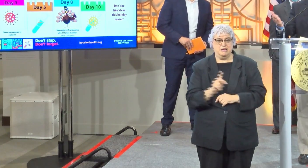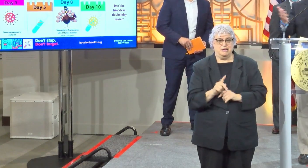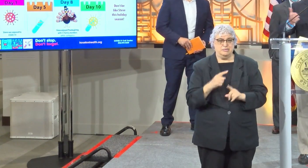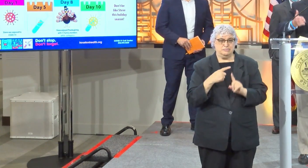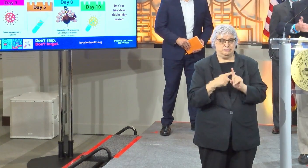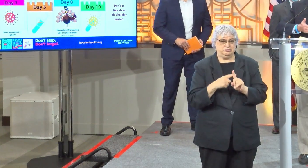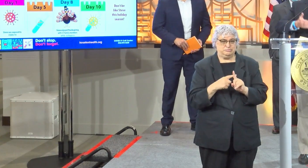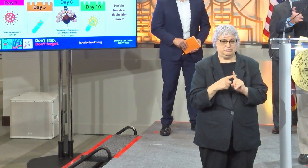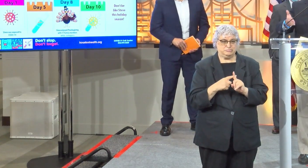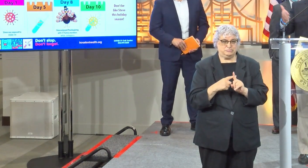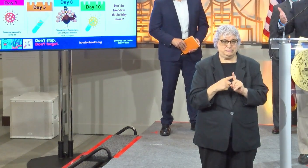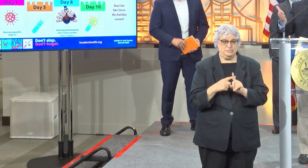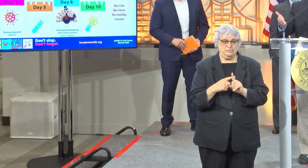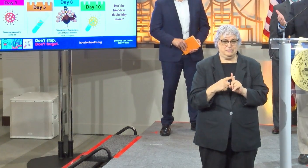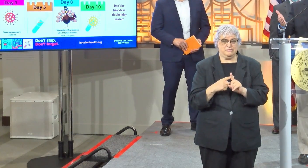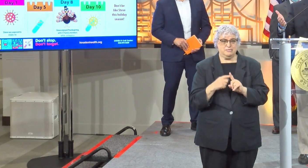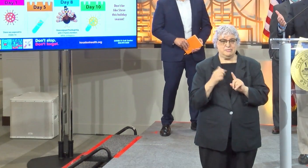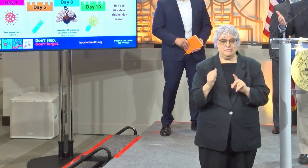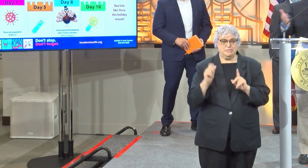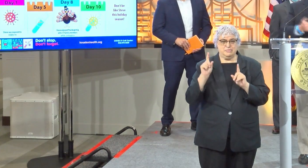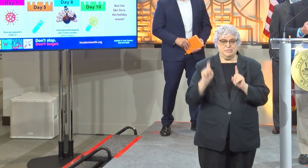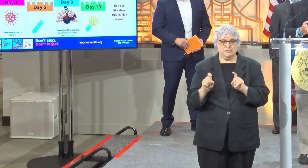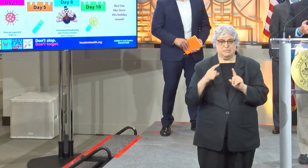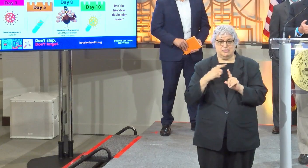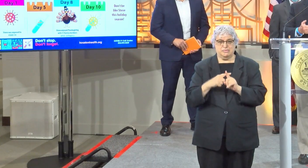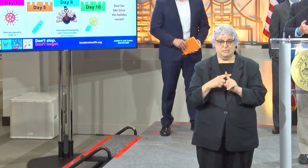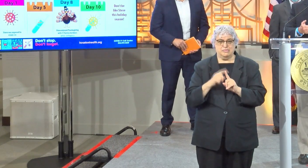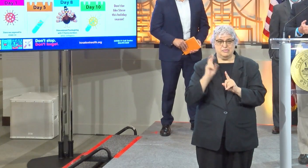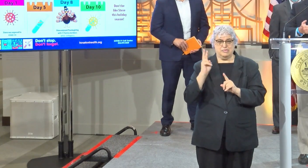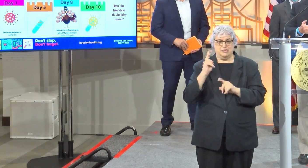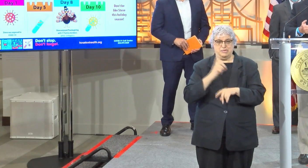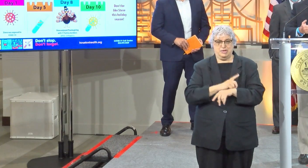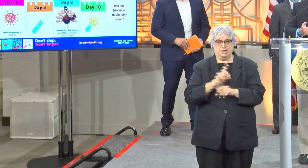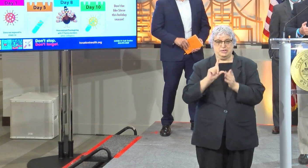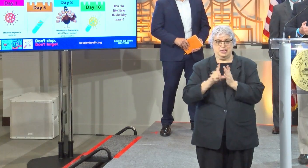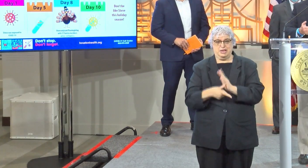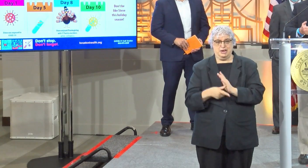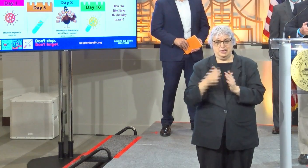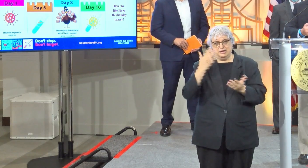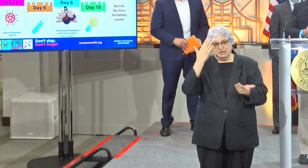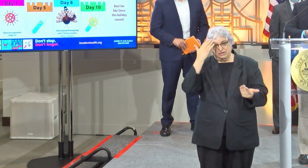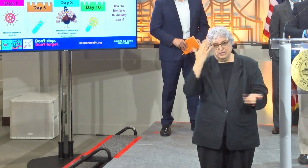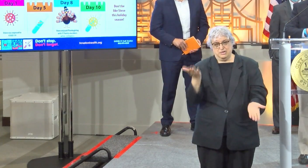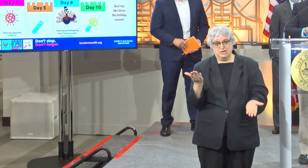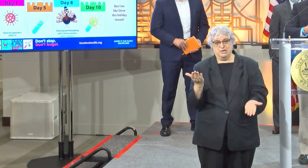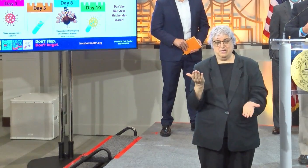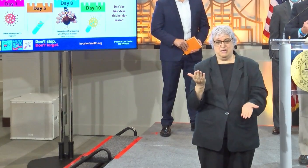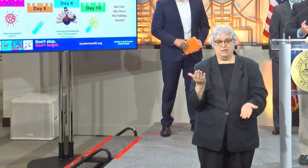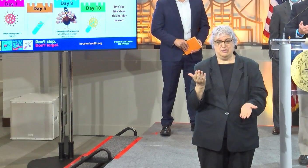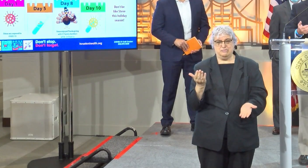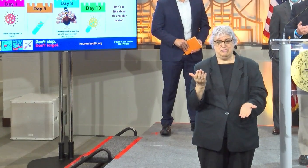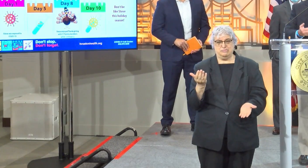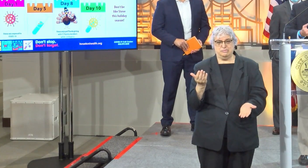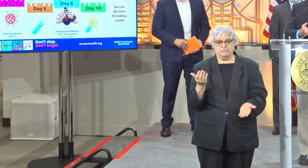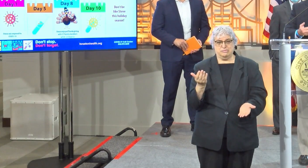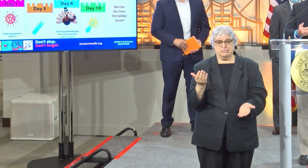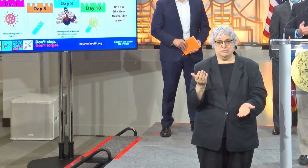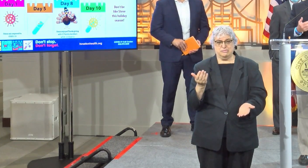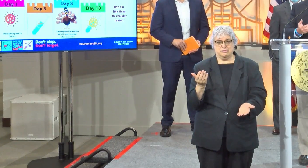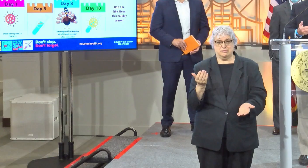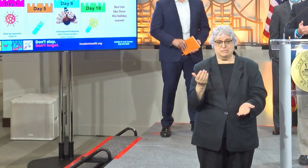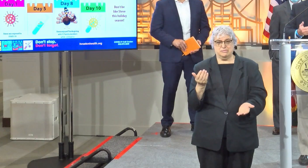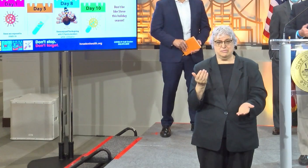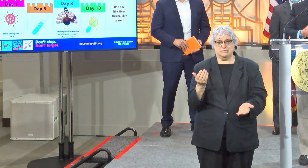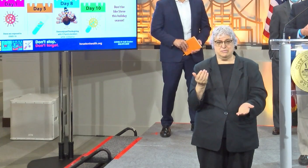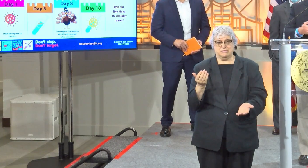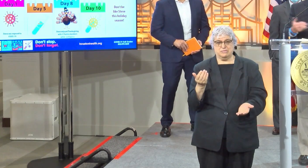test positive, they now are at a point where the test will be positive, but unfortunately two days later, they unknowingly and unwittingly, admittedly,